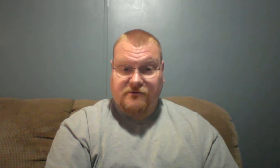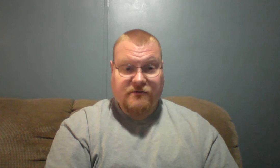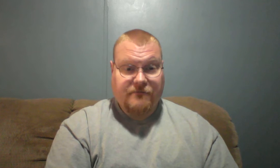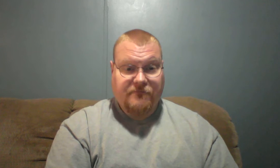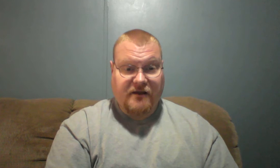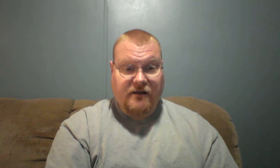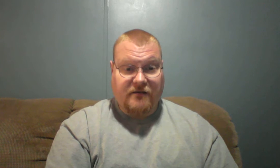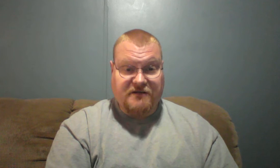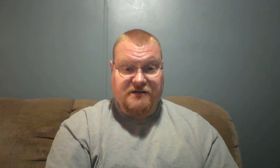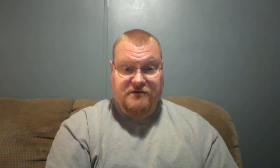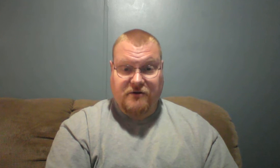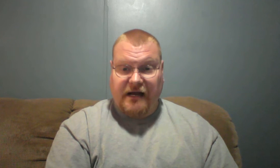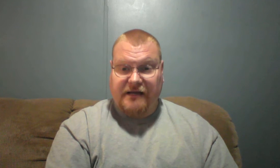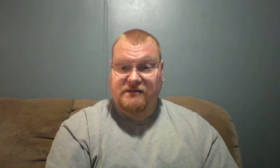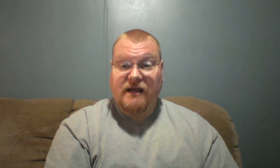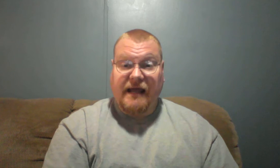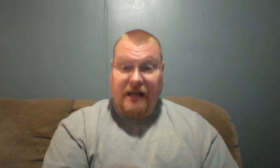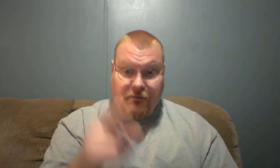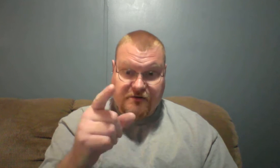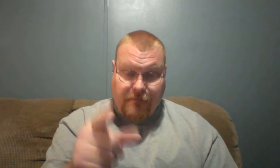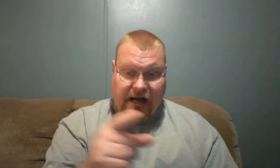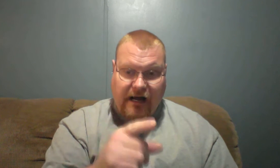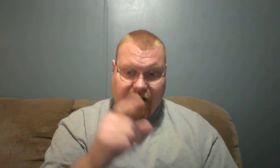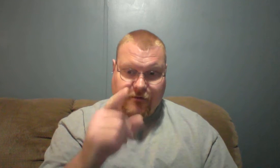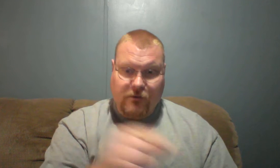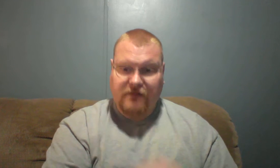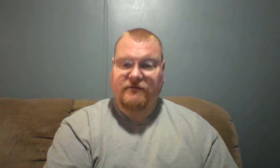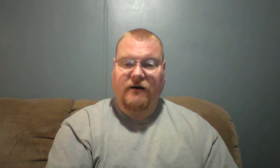of Jesus Christ. Christ. And it was by the will of God.